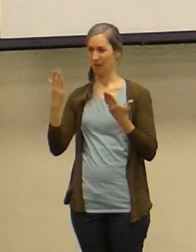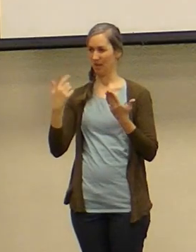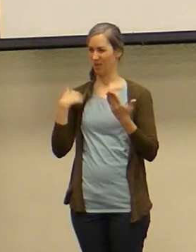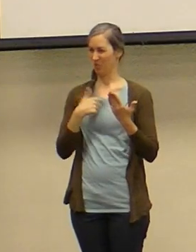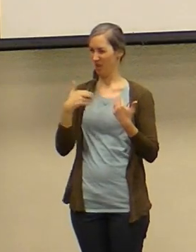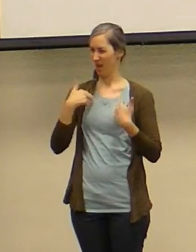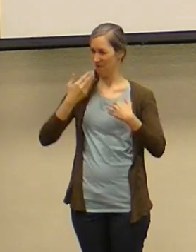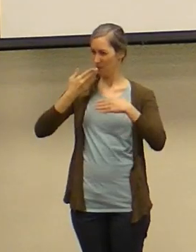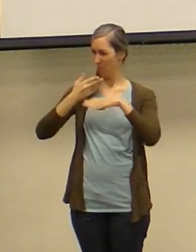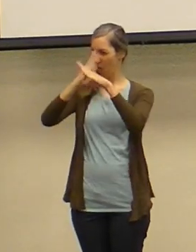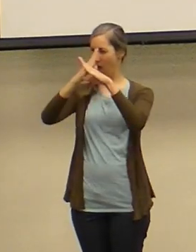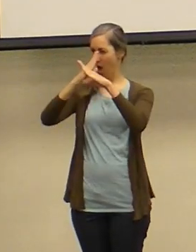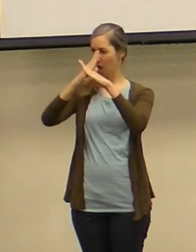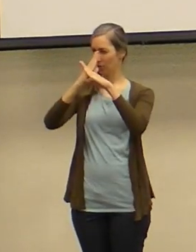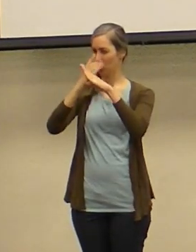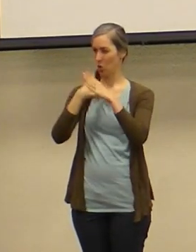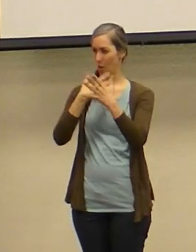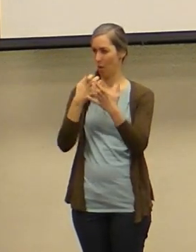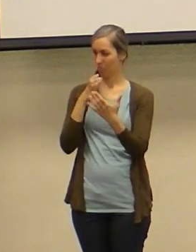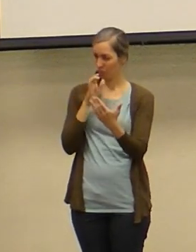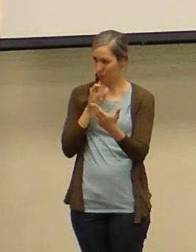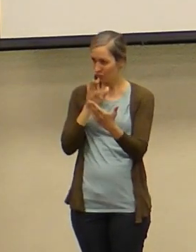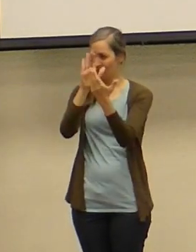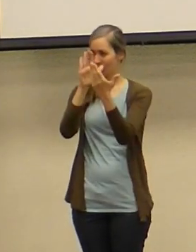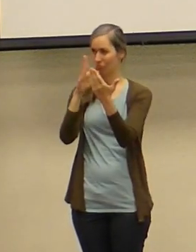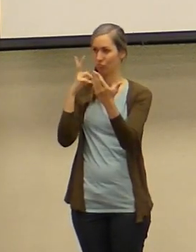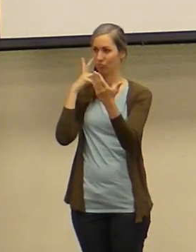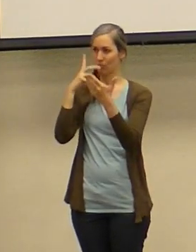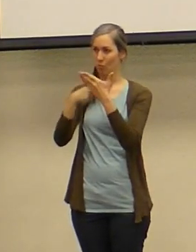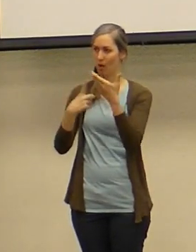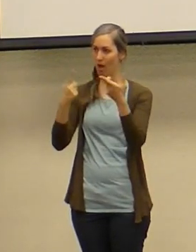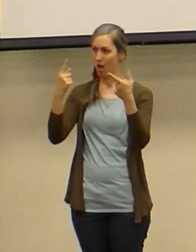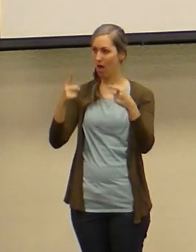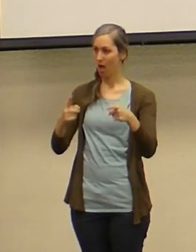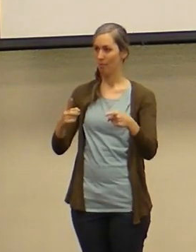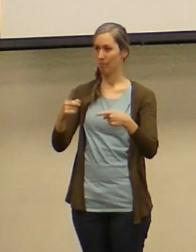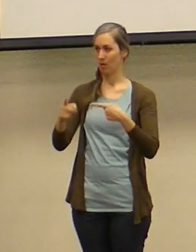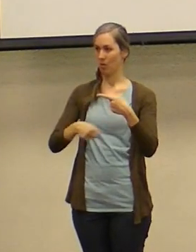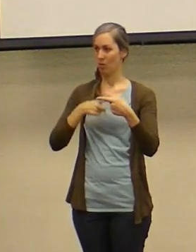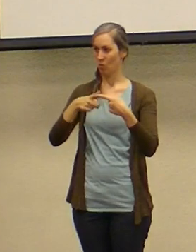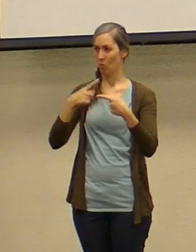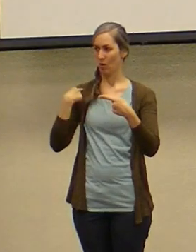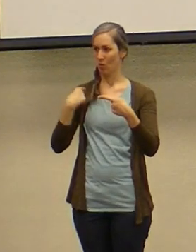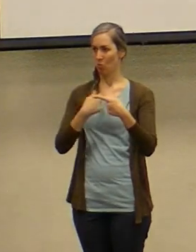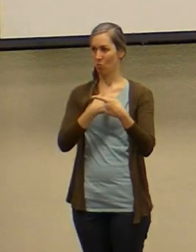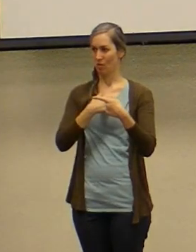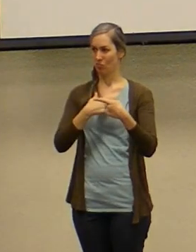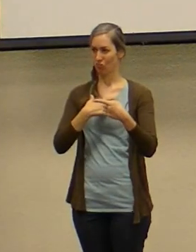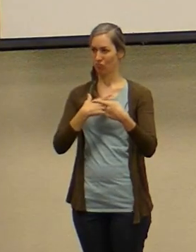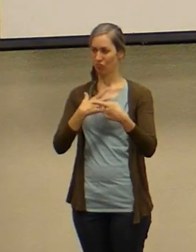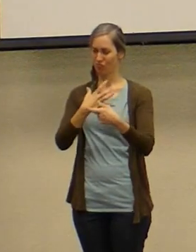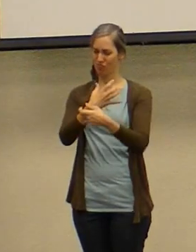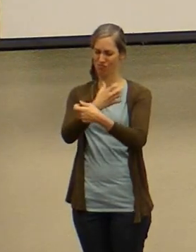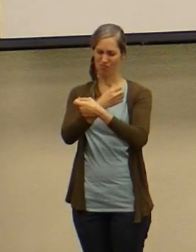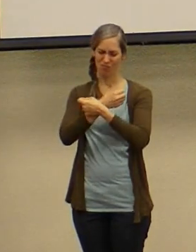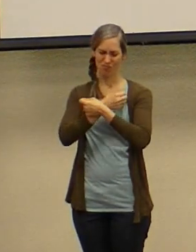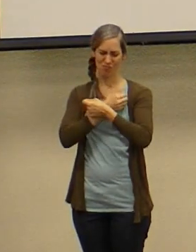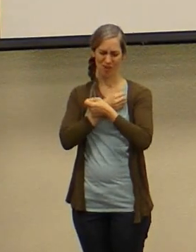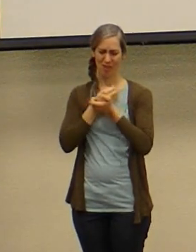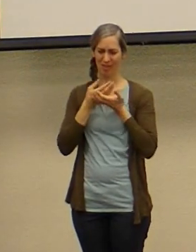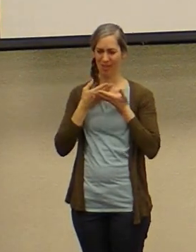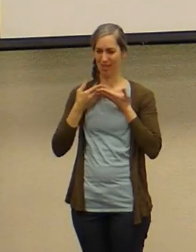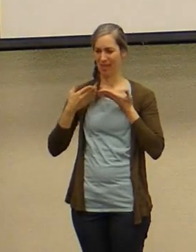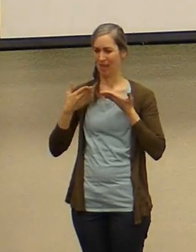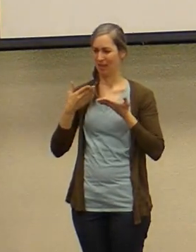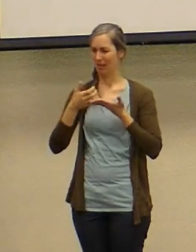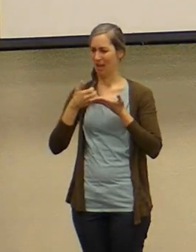us to address that block and to see what happens when we are able to embrace the things that block us from loving god with